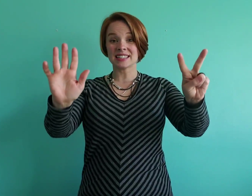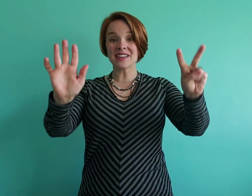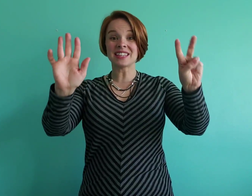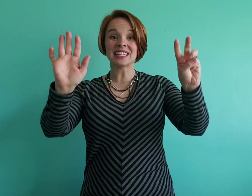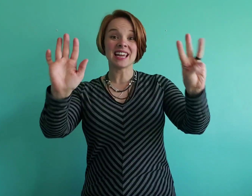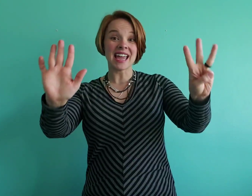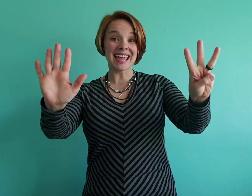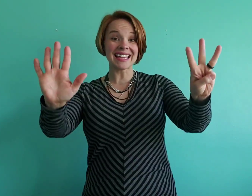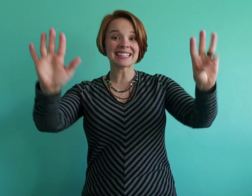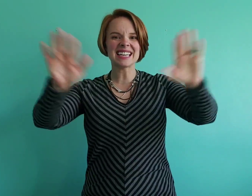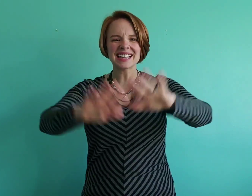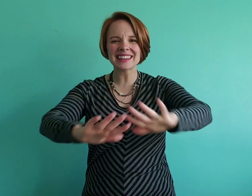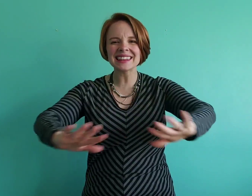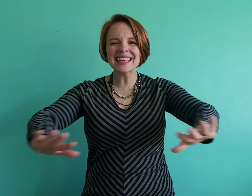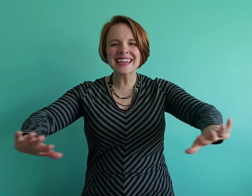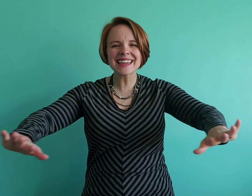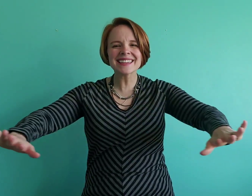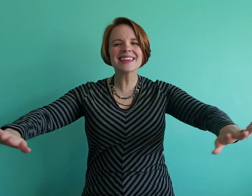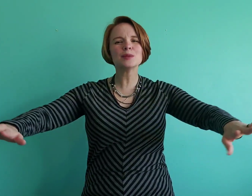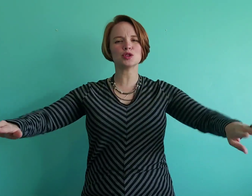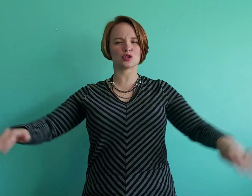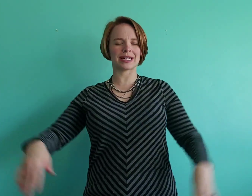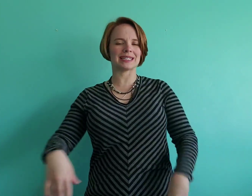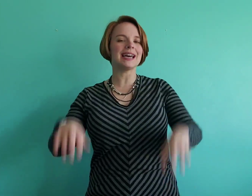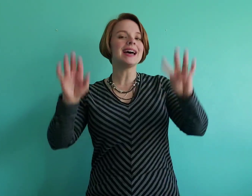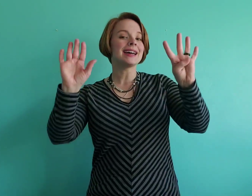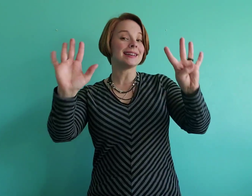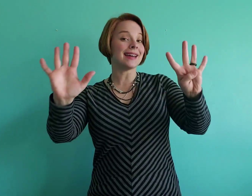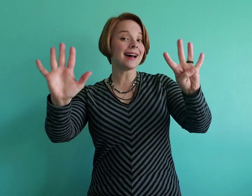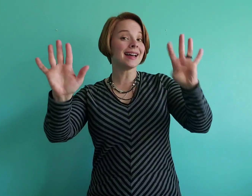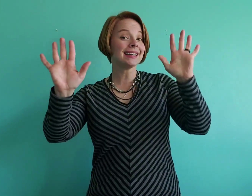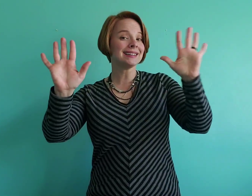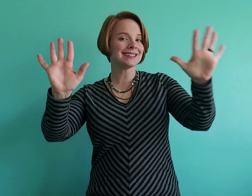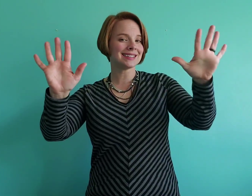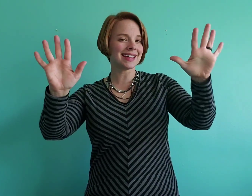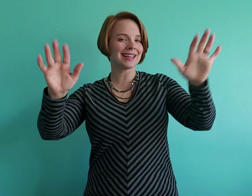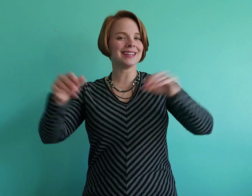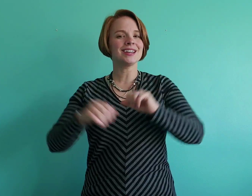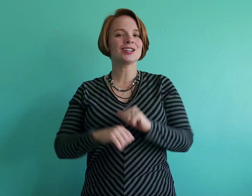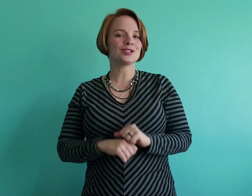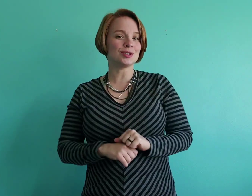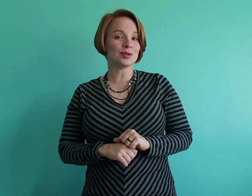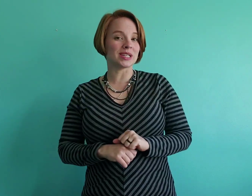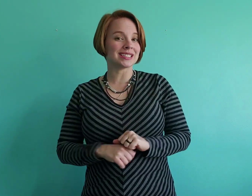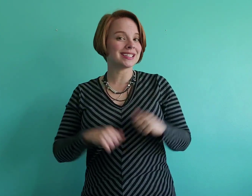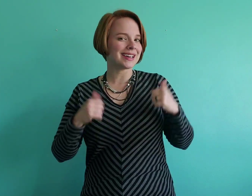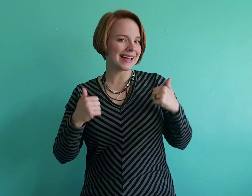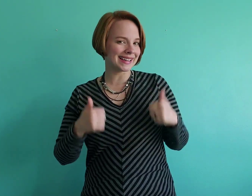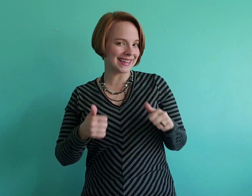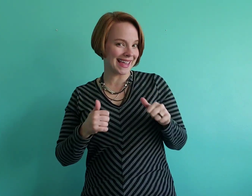Seven, eight, lay them straight. Nine, ten, do it again.